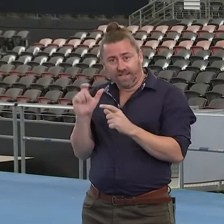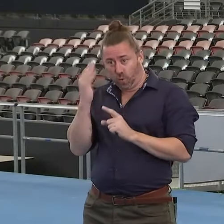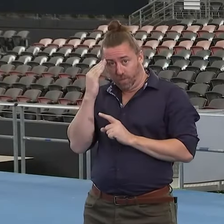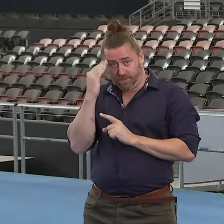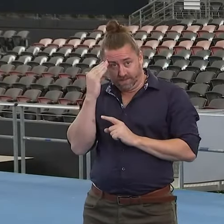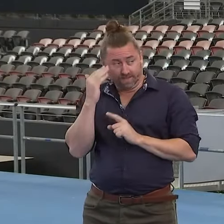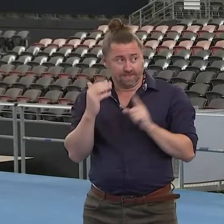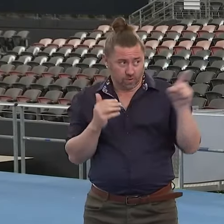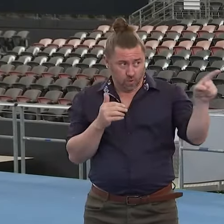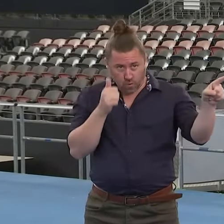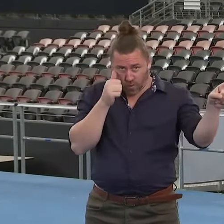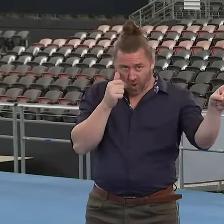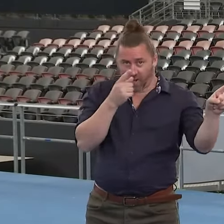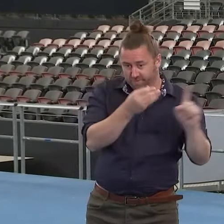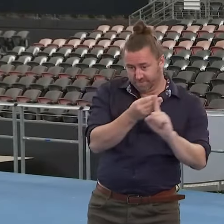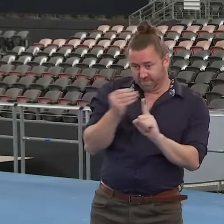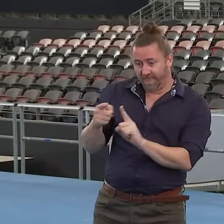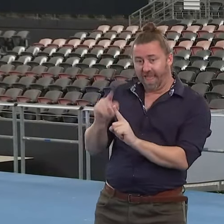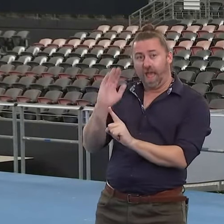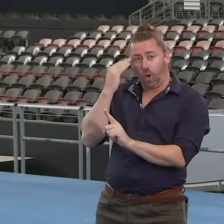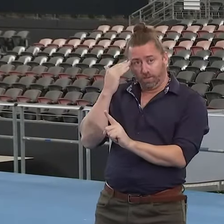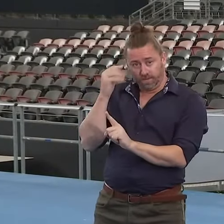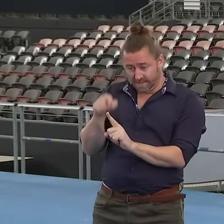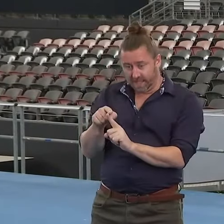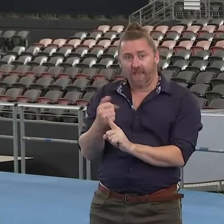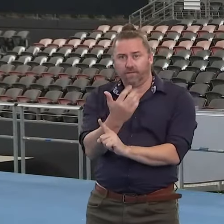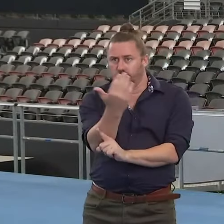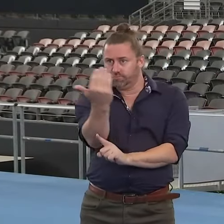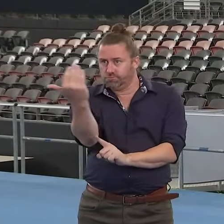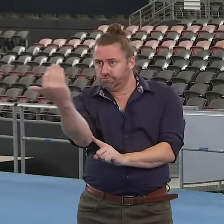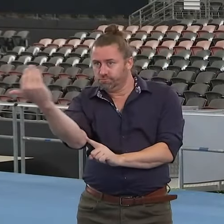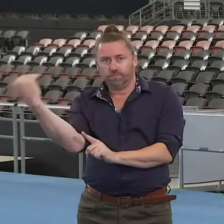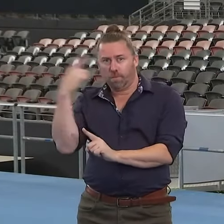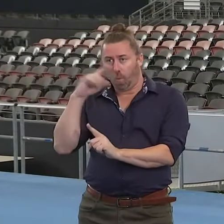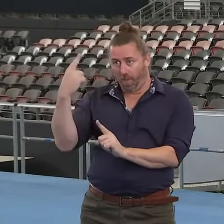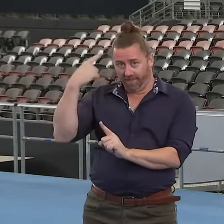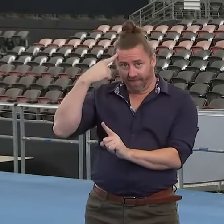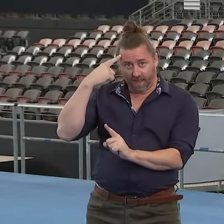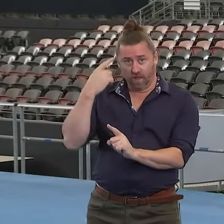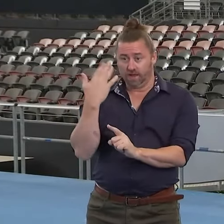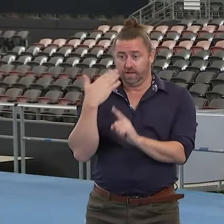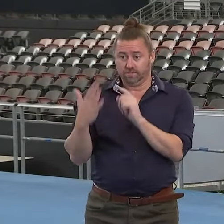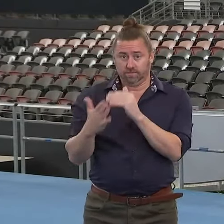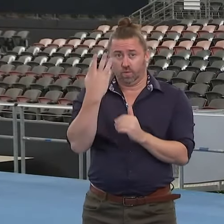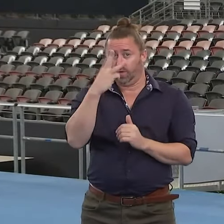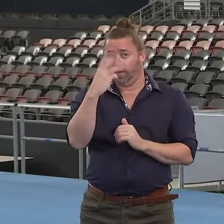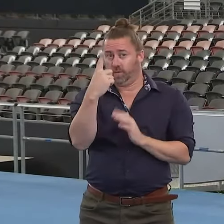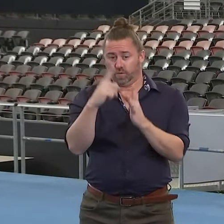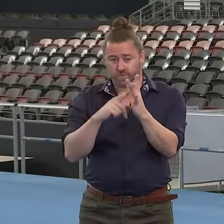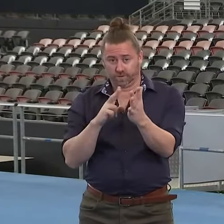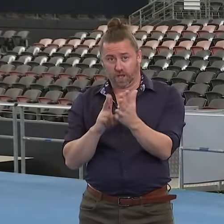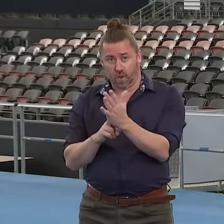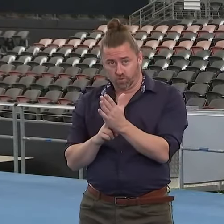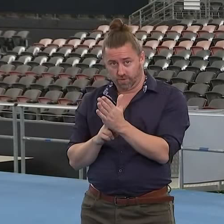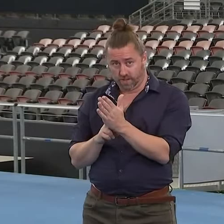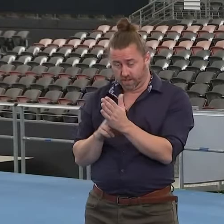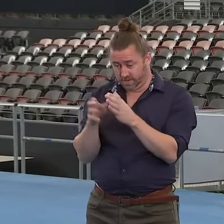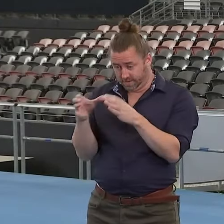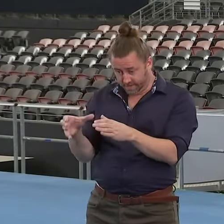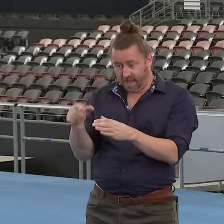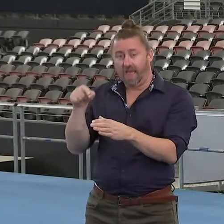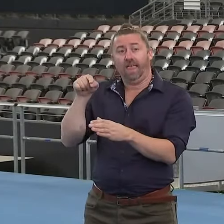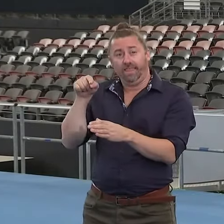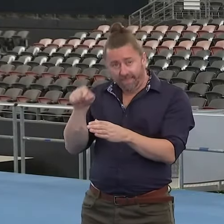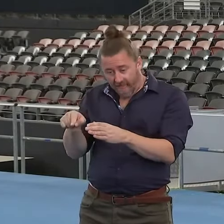It went to the Economic and Governance Committee. Their submissions close on the 31st of January. Then they'll report to parliament and then